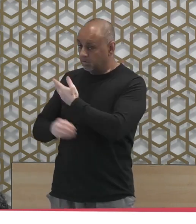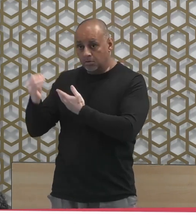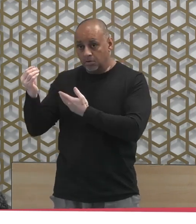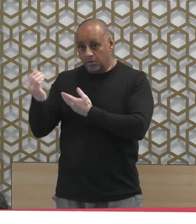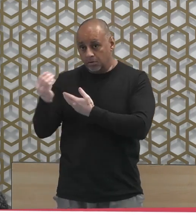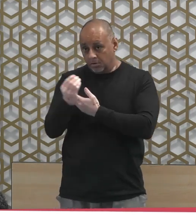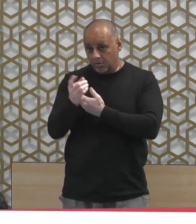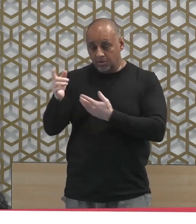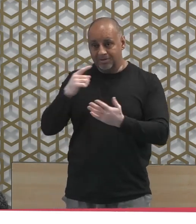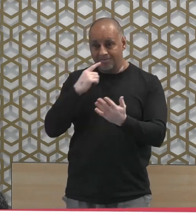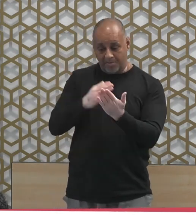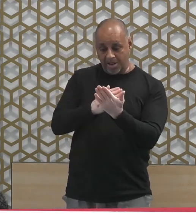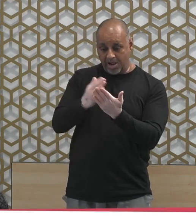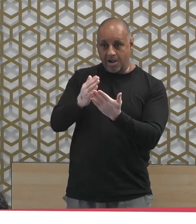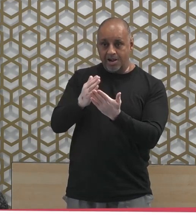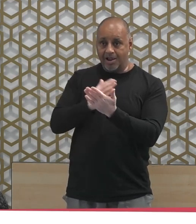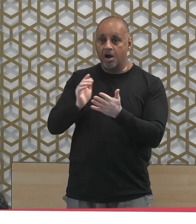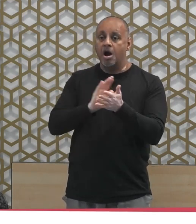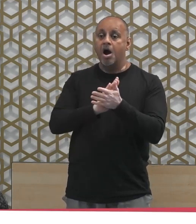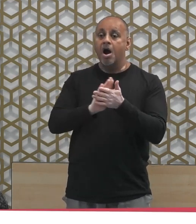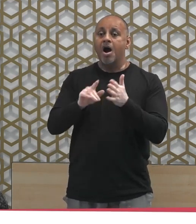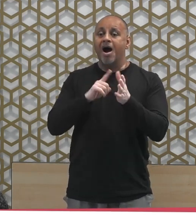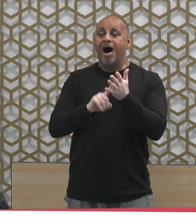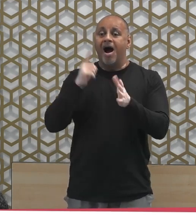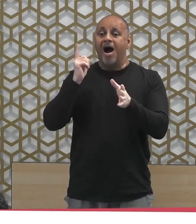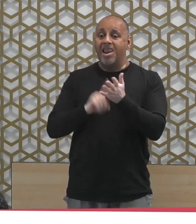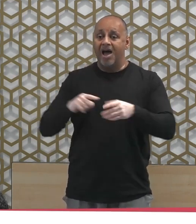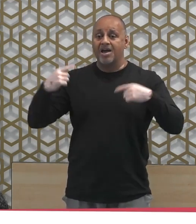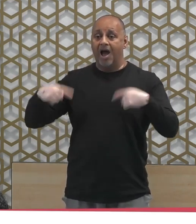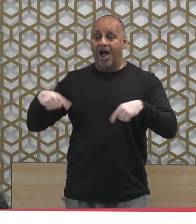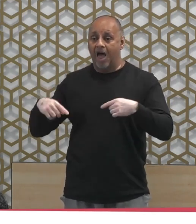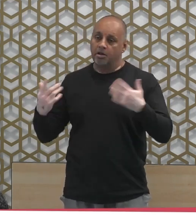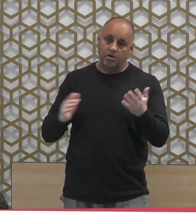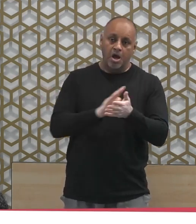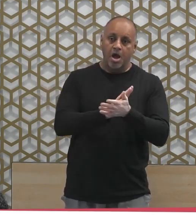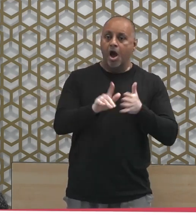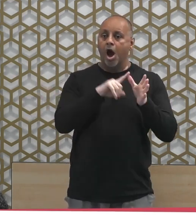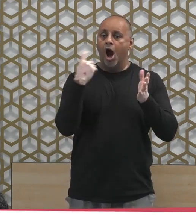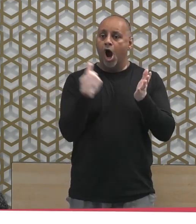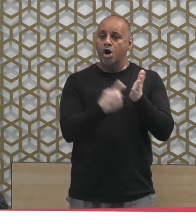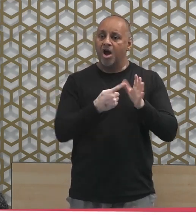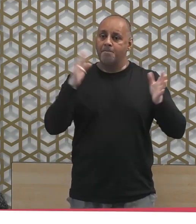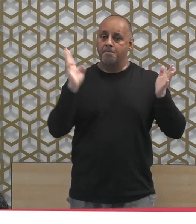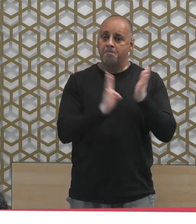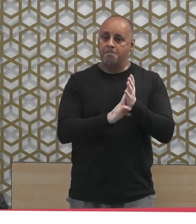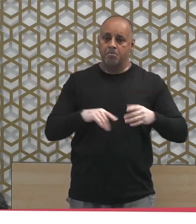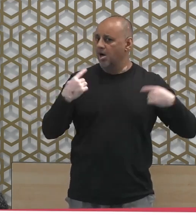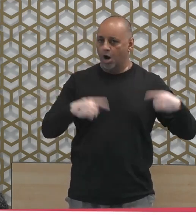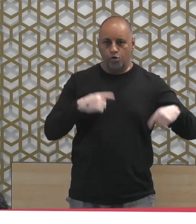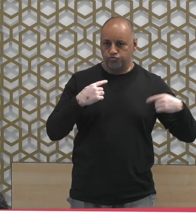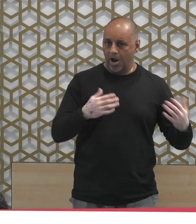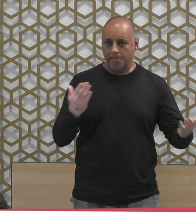Halal is clear. Haram is clear. Wa baynahuma umoram mushtabihat. And between them are matters which are